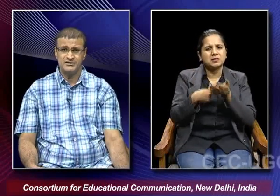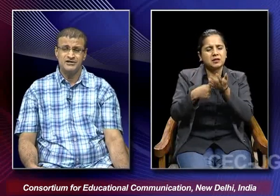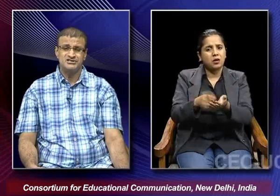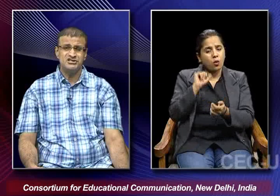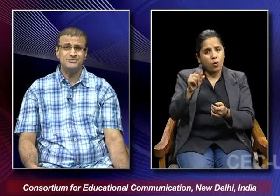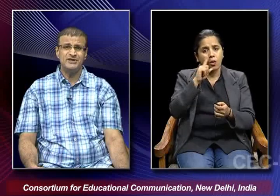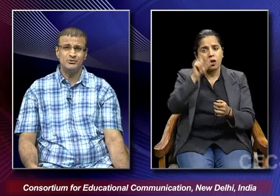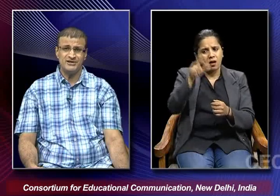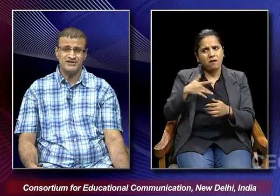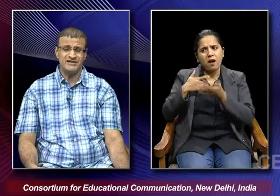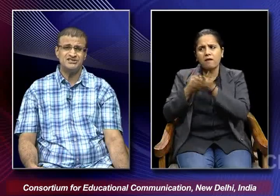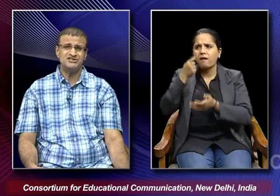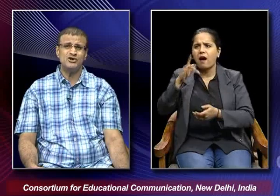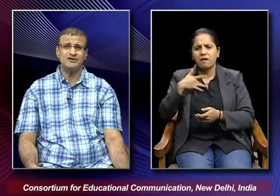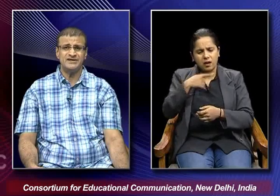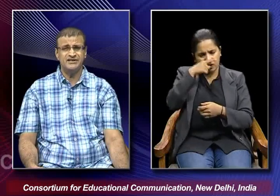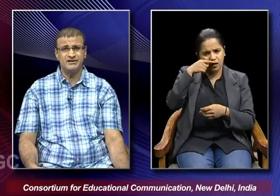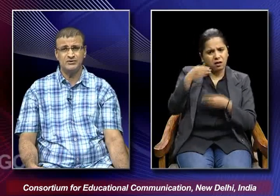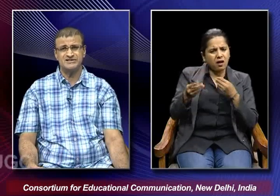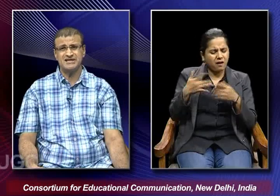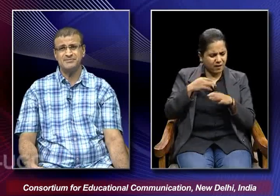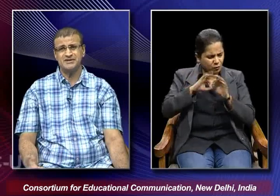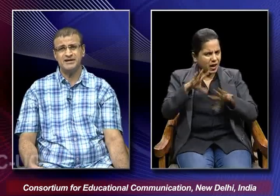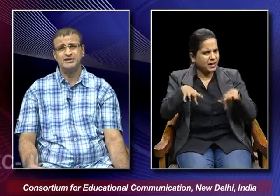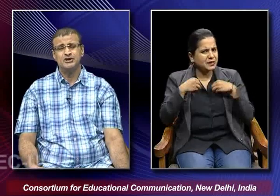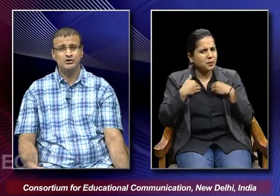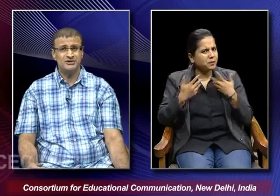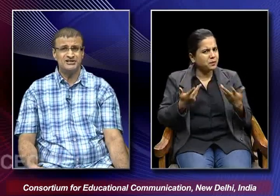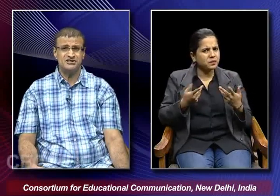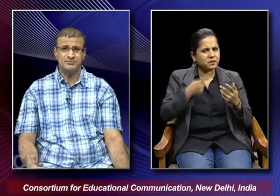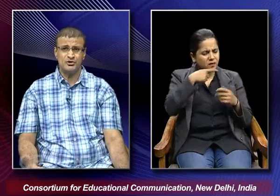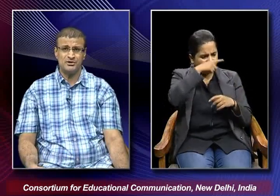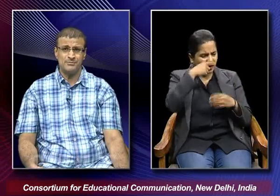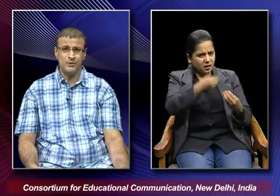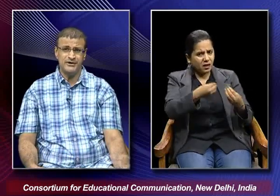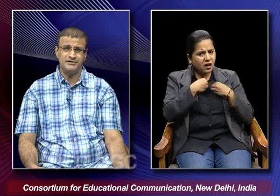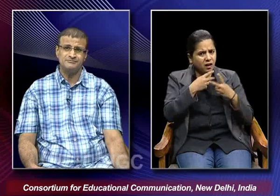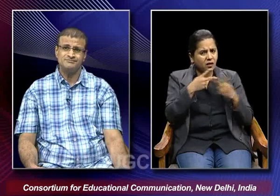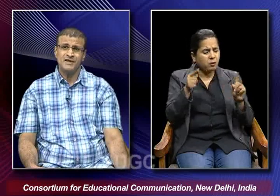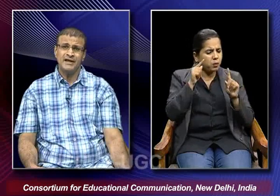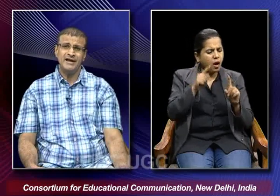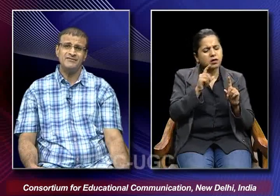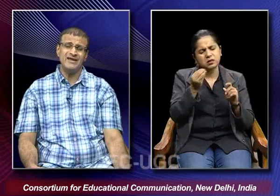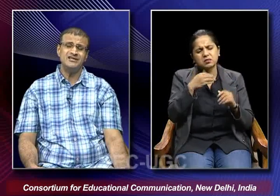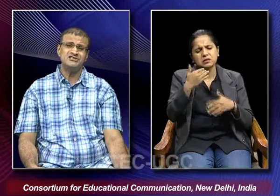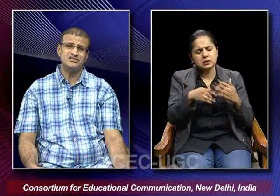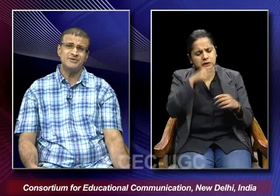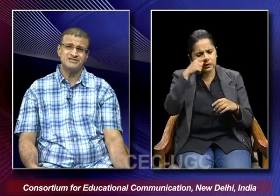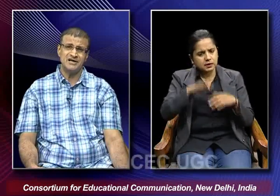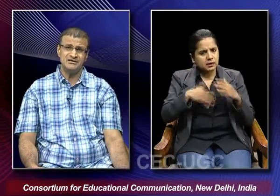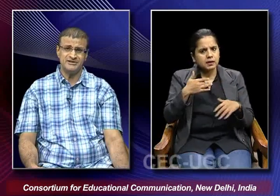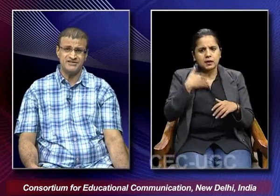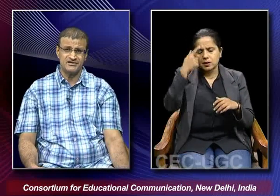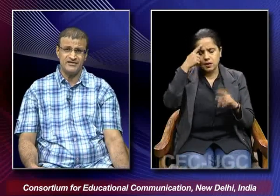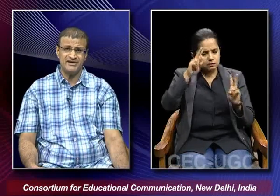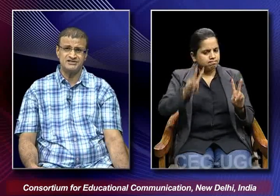her she is being humiliated and she is not ready to accept that humiliation beyond a point and finally she makes